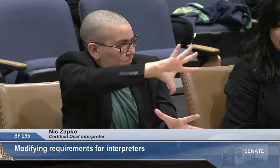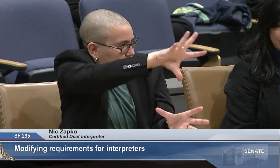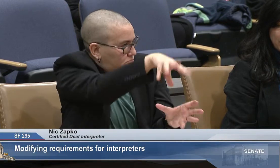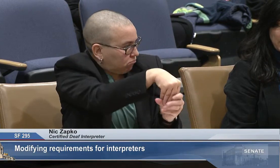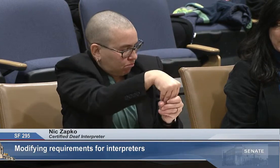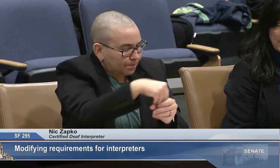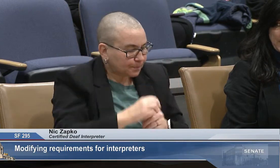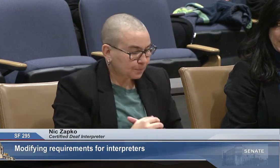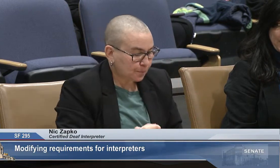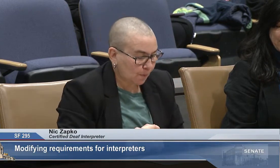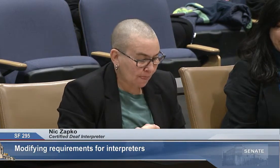way.